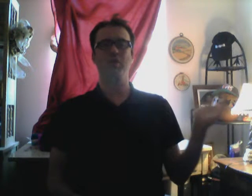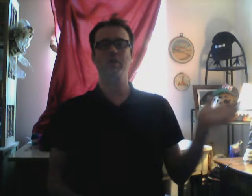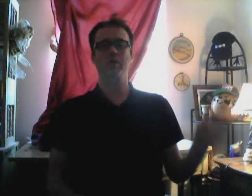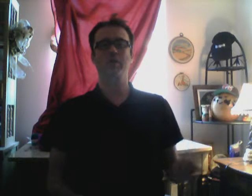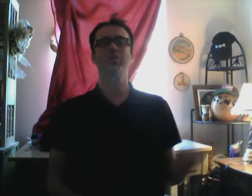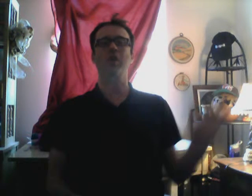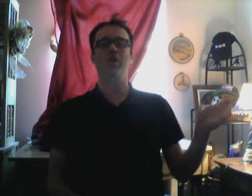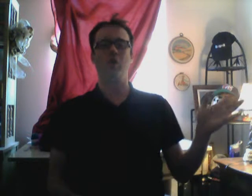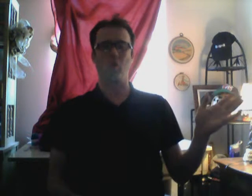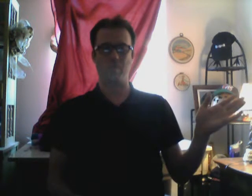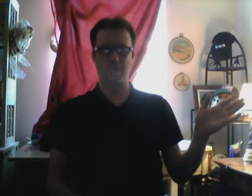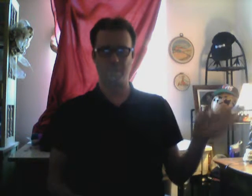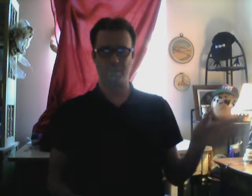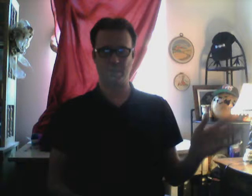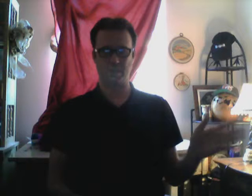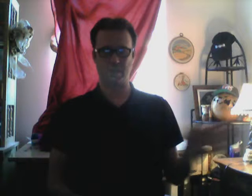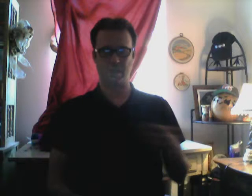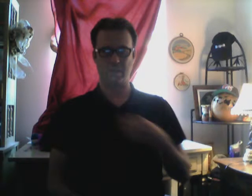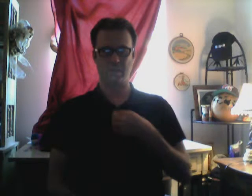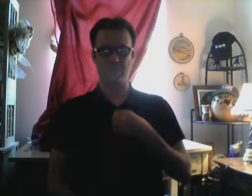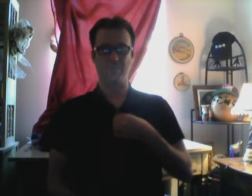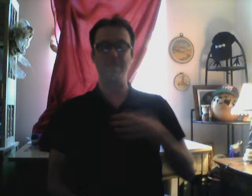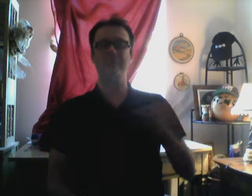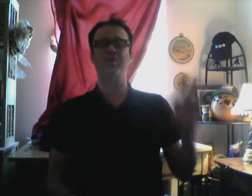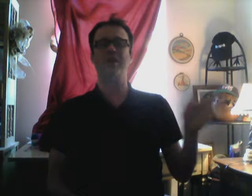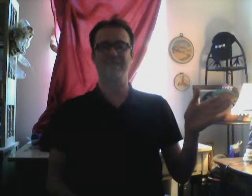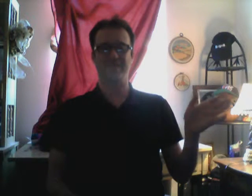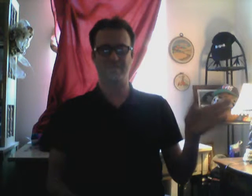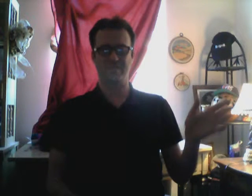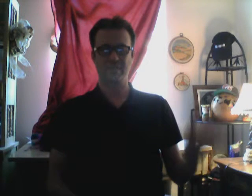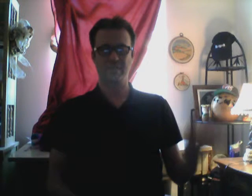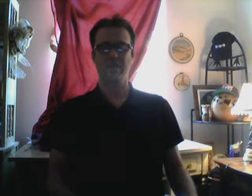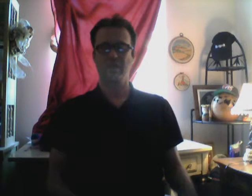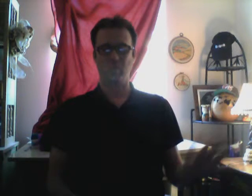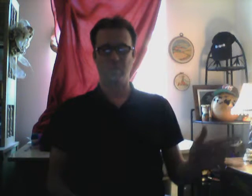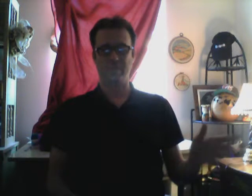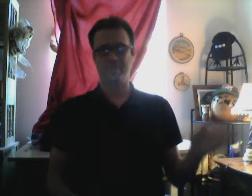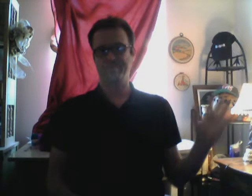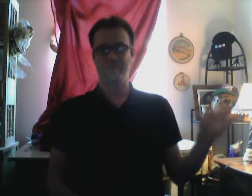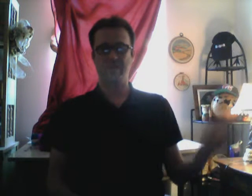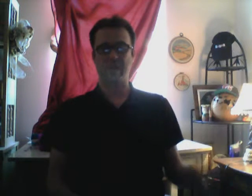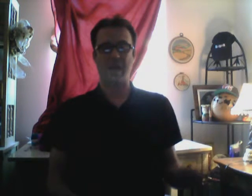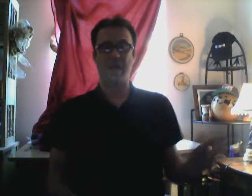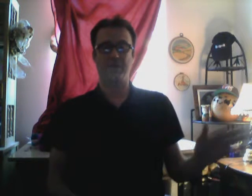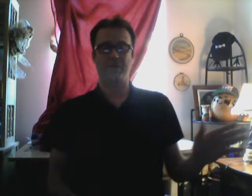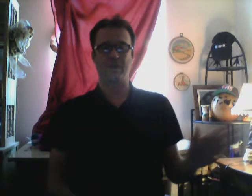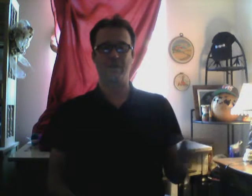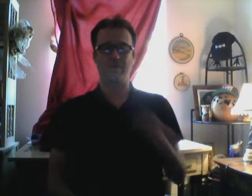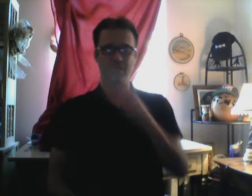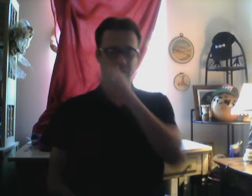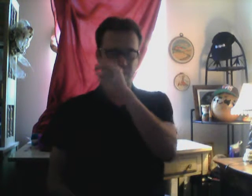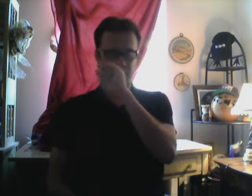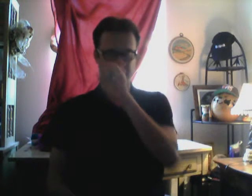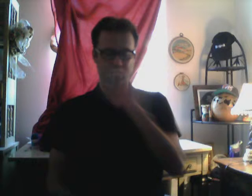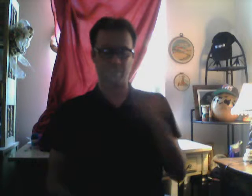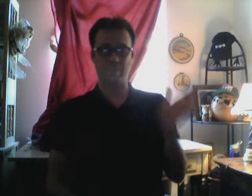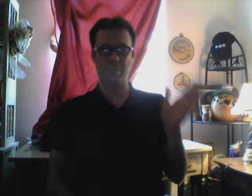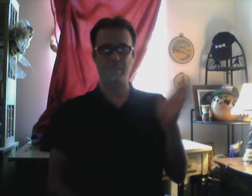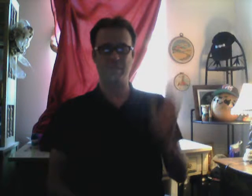murdered. Poor male slaughterhouse. The meat processor. Whatever. I don't think I'll ever escape. I think I'm probably going